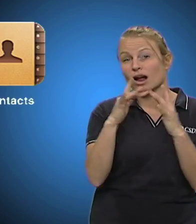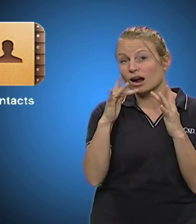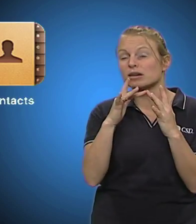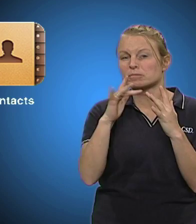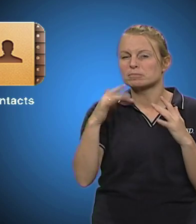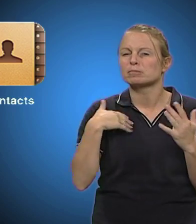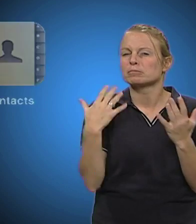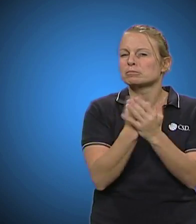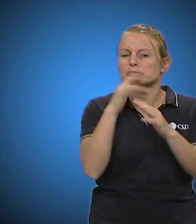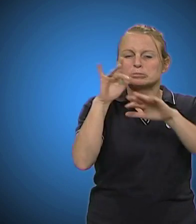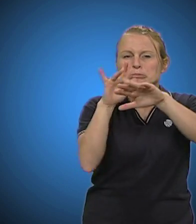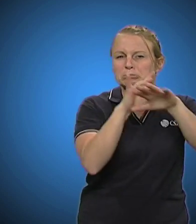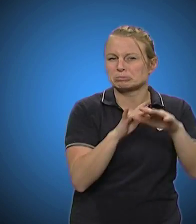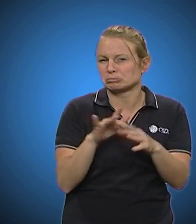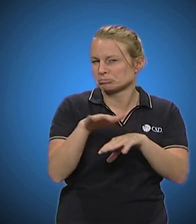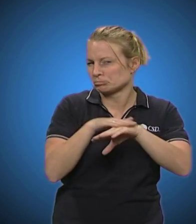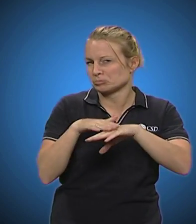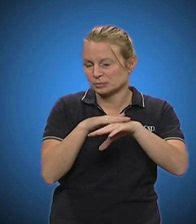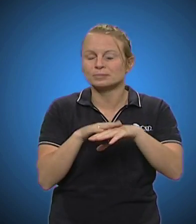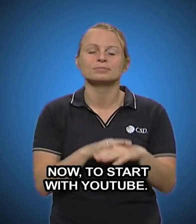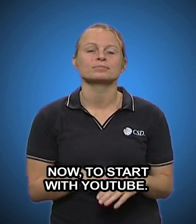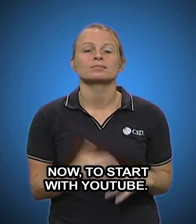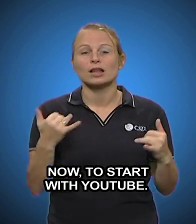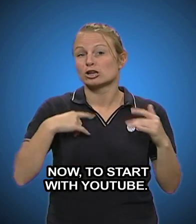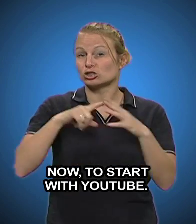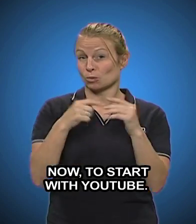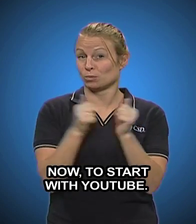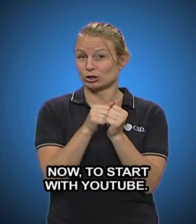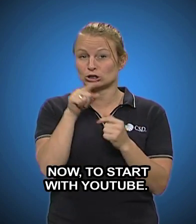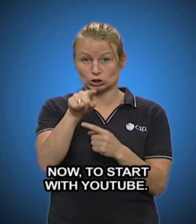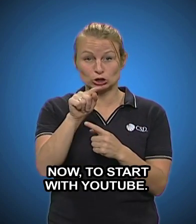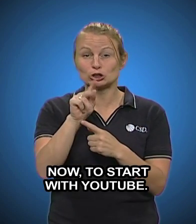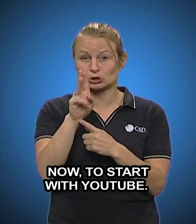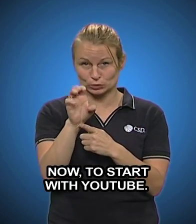your Contacts. Now, to start with YouTube,